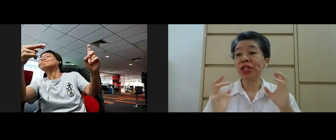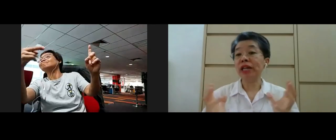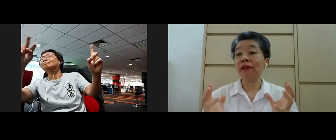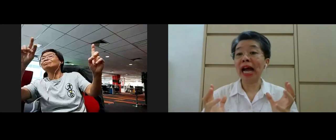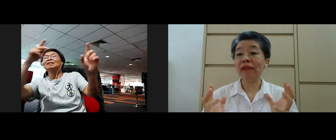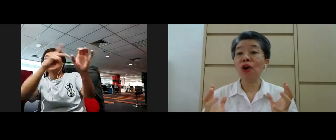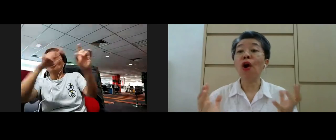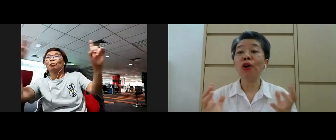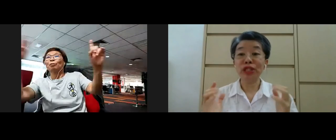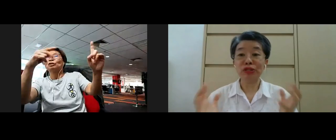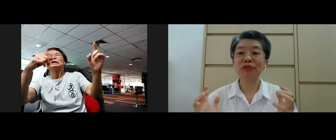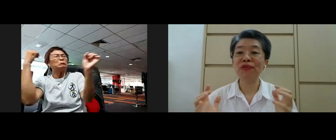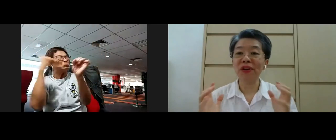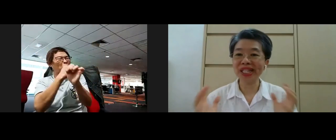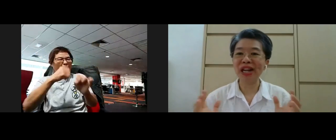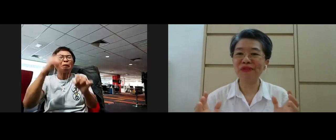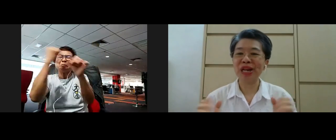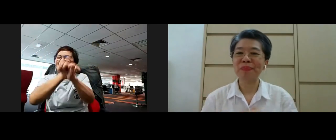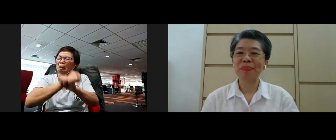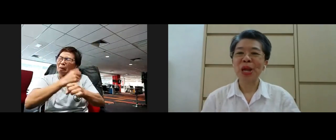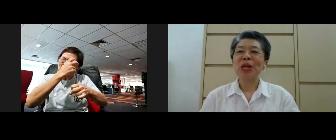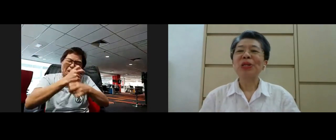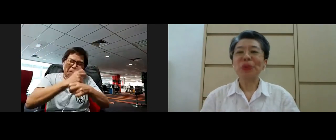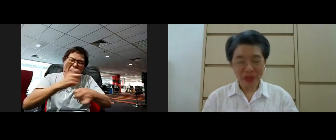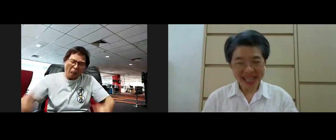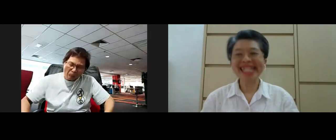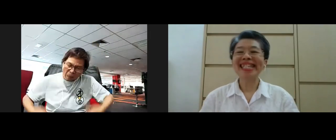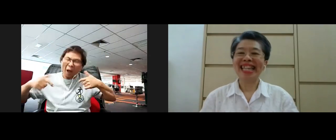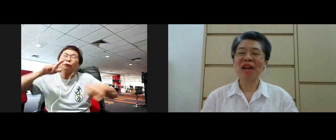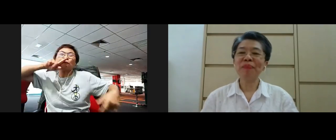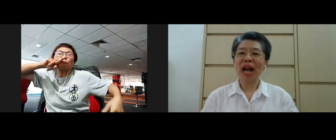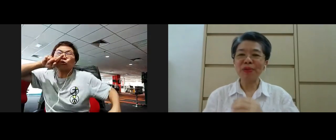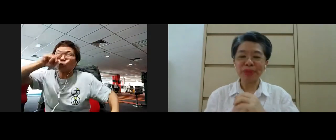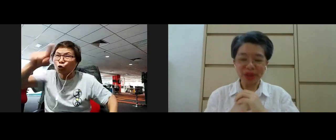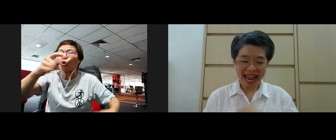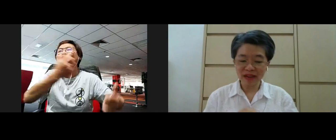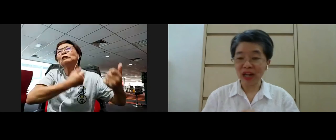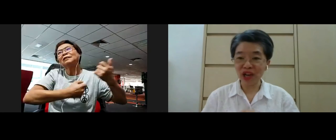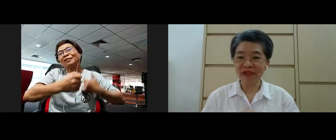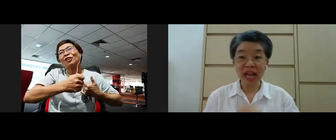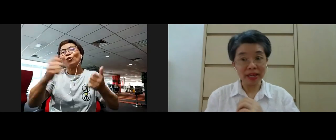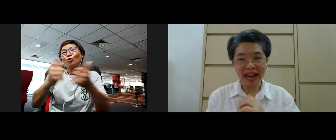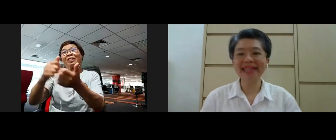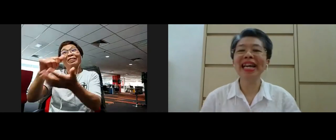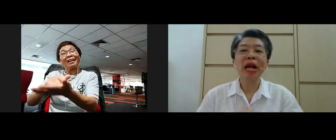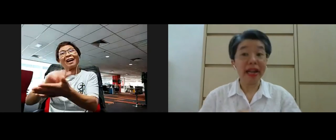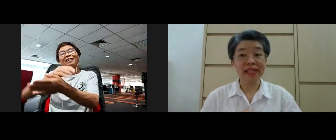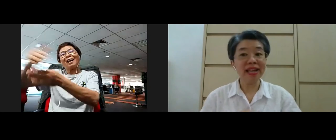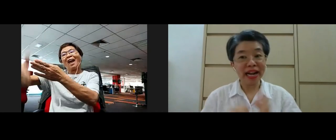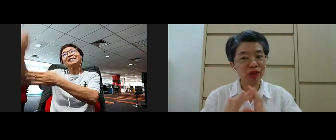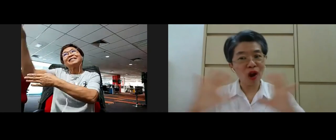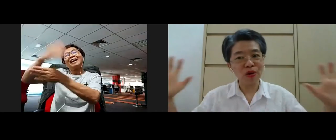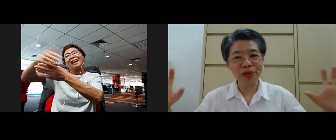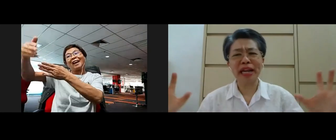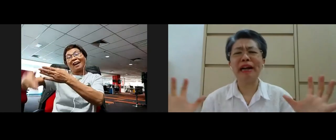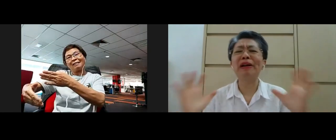challenges in our life or the truth of suffering so with this yeah I'm going to end my sharing I better end like I